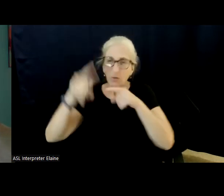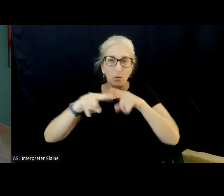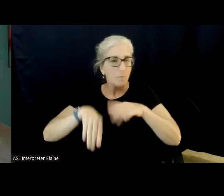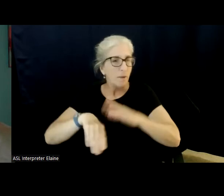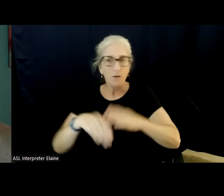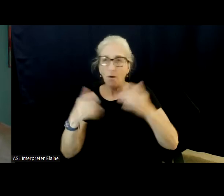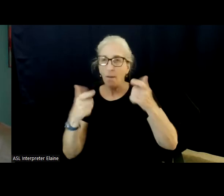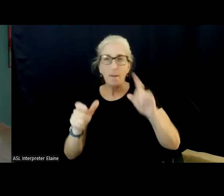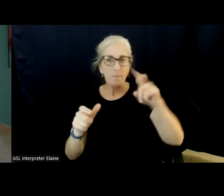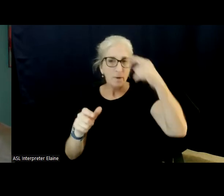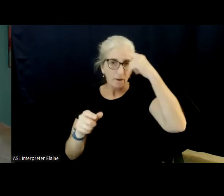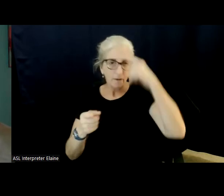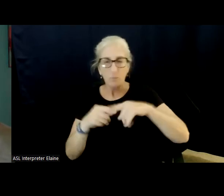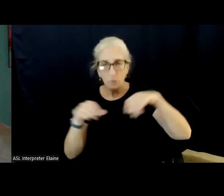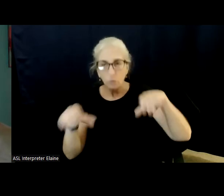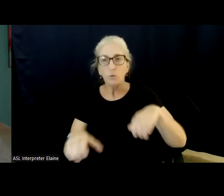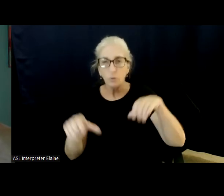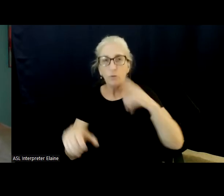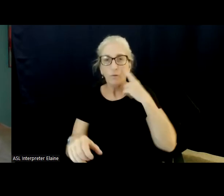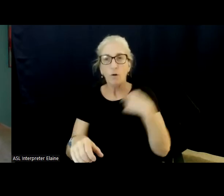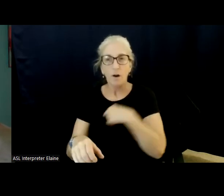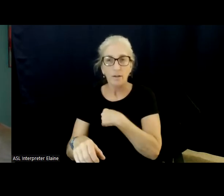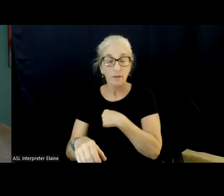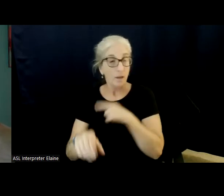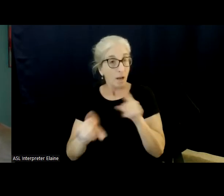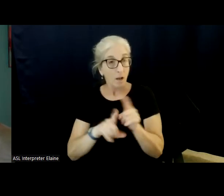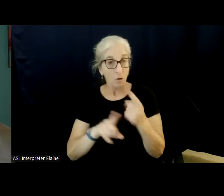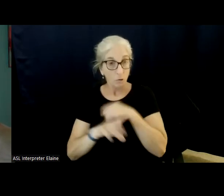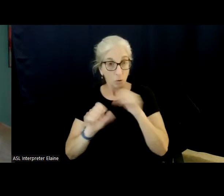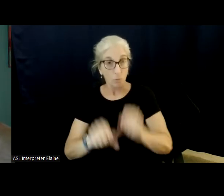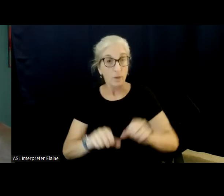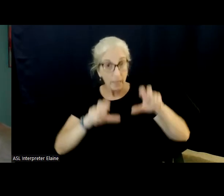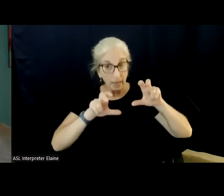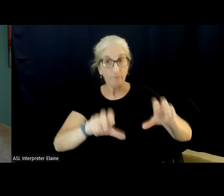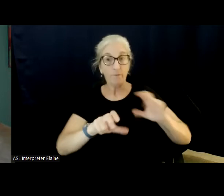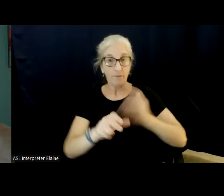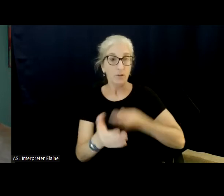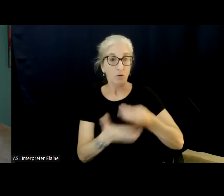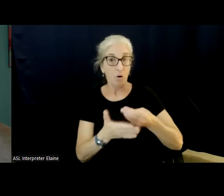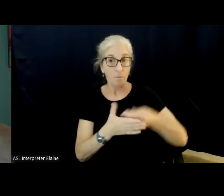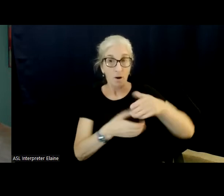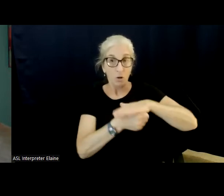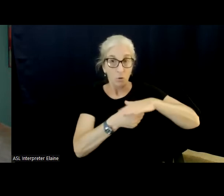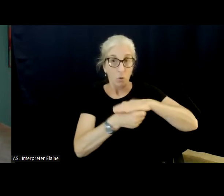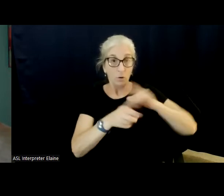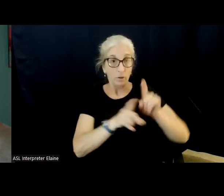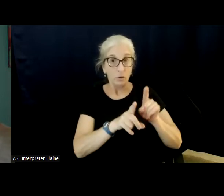also we're able to reinvest our money locally, so we could empower some more small businesses, which by derivative